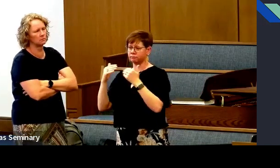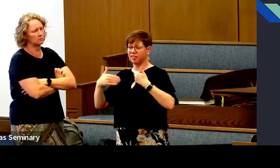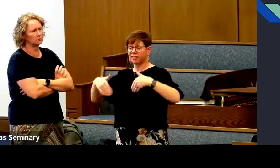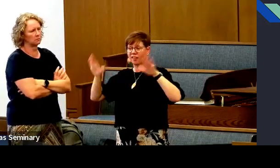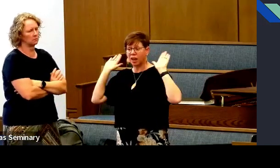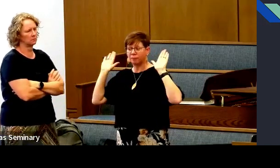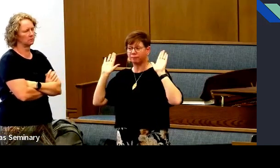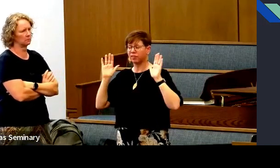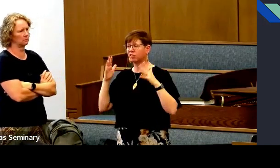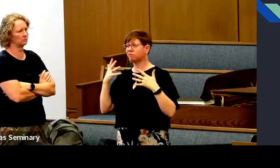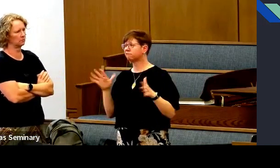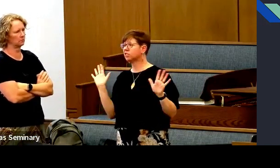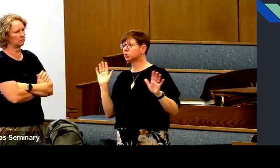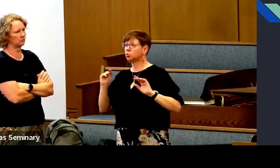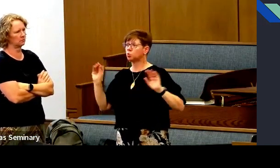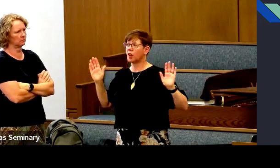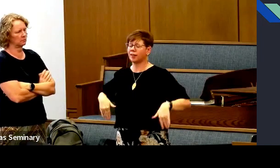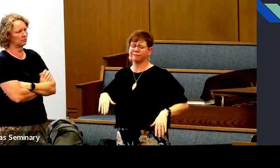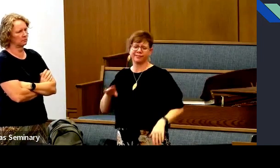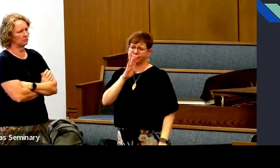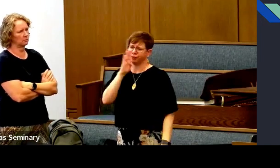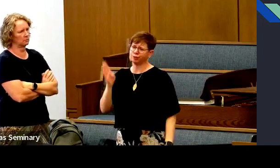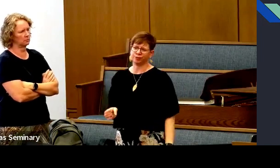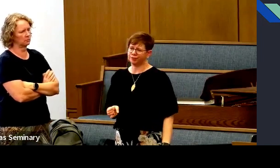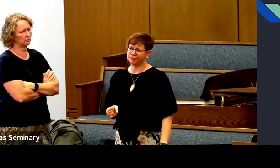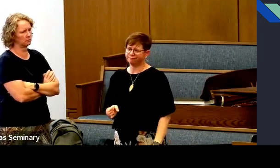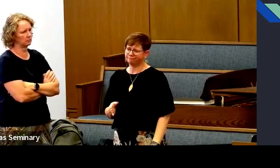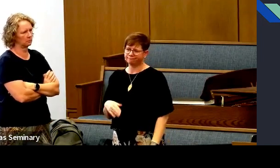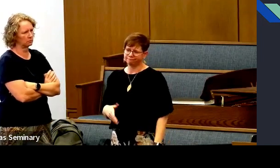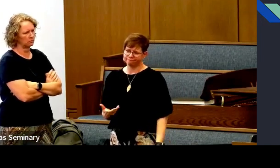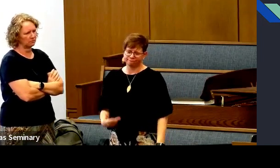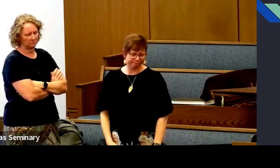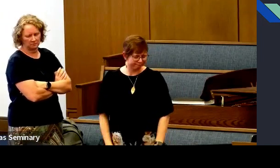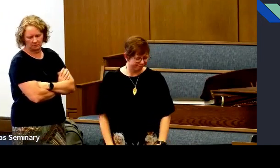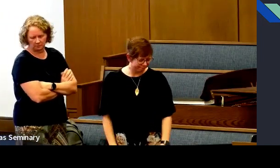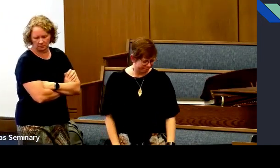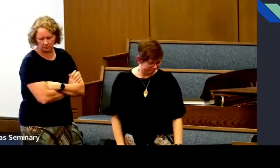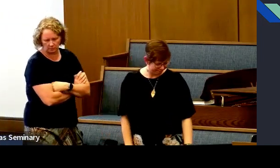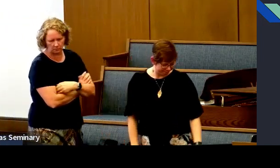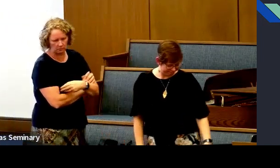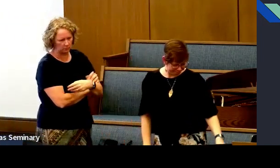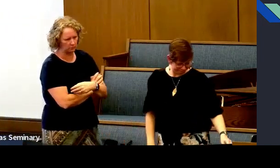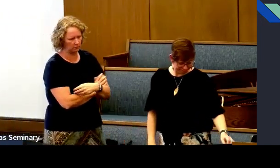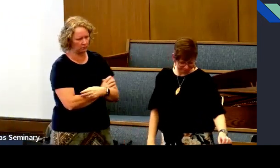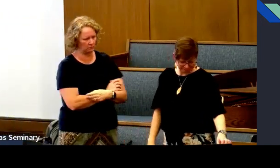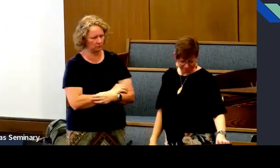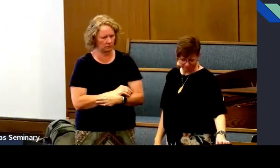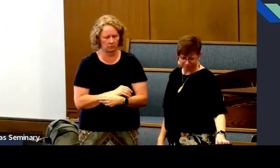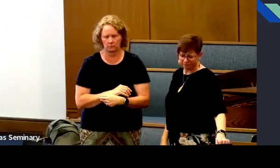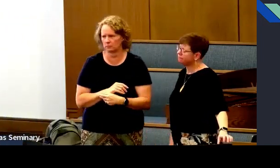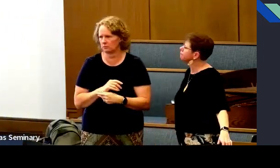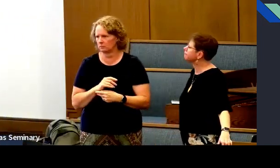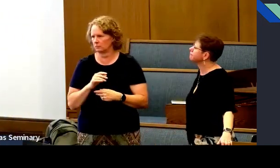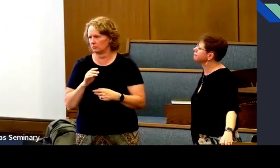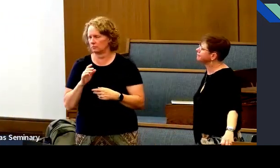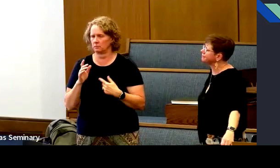He wrought this great atonement that we can continue on our progress and that we should never give up.